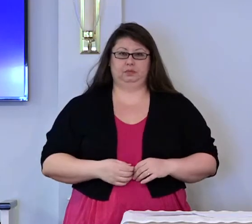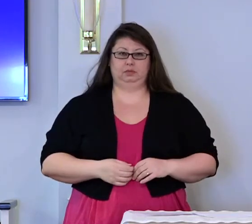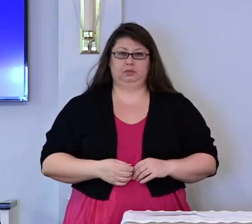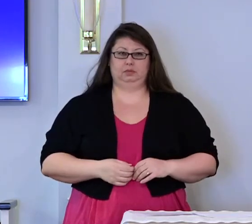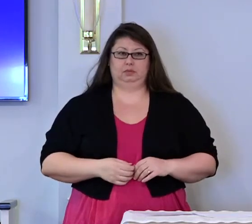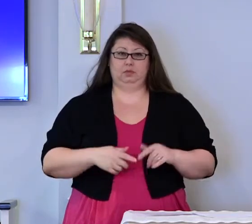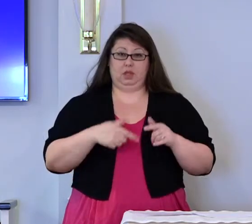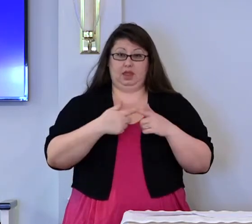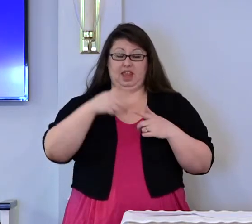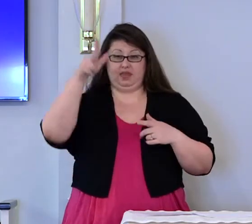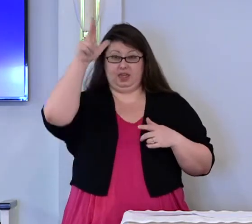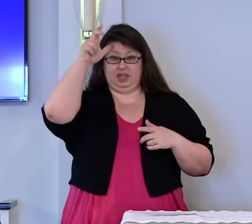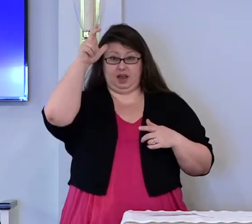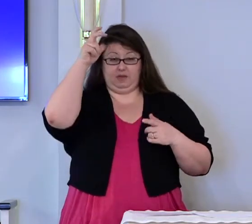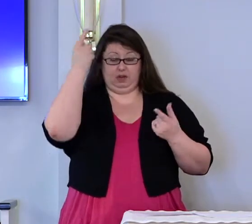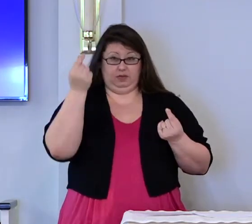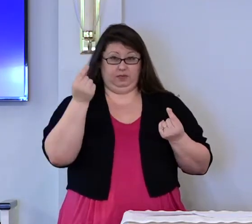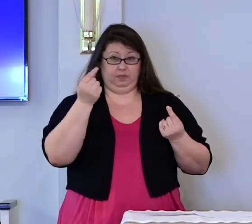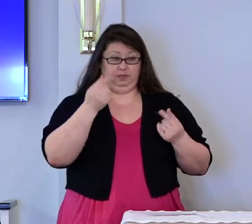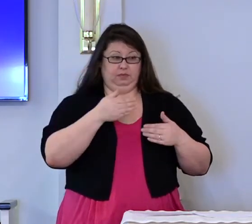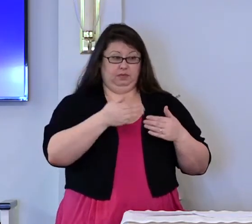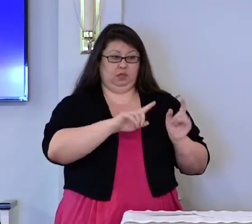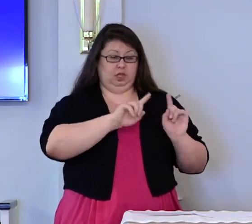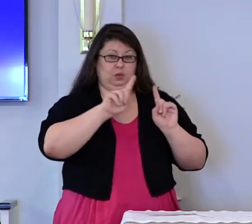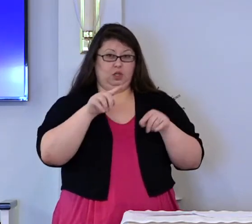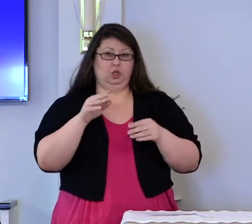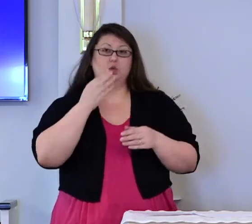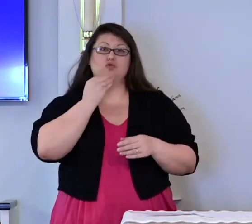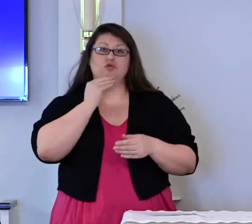Then the devil led Jesus to Jerusalem.